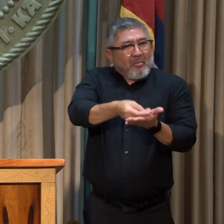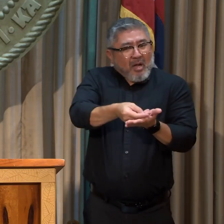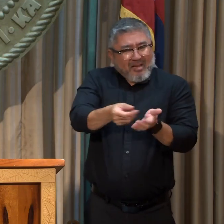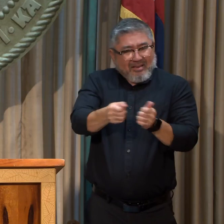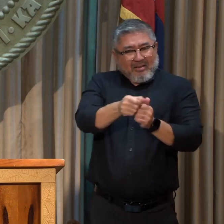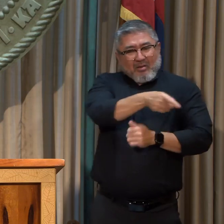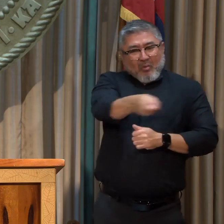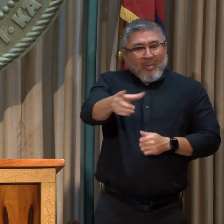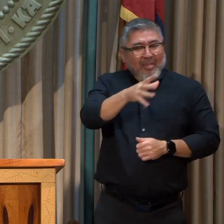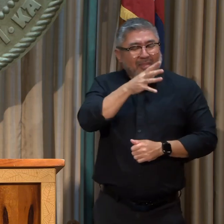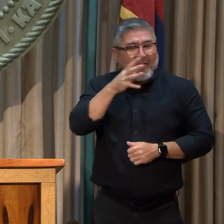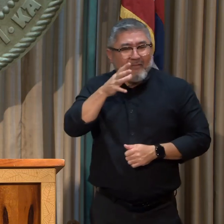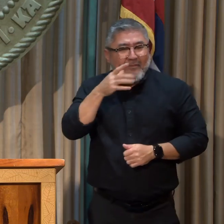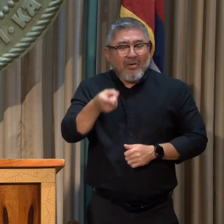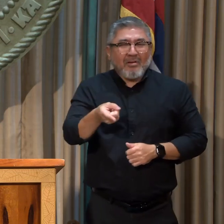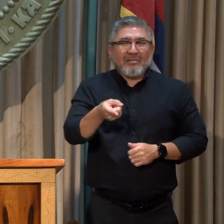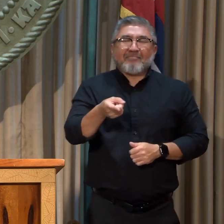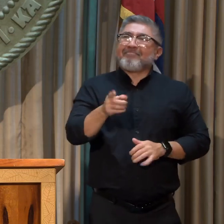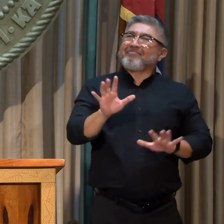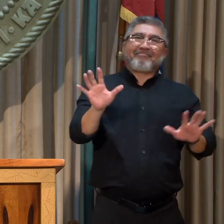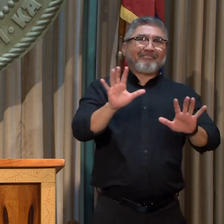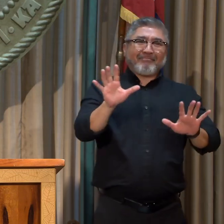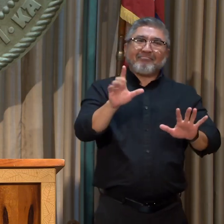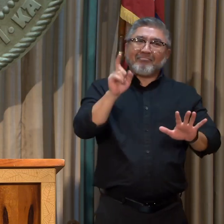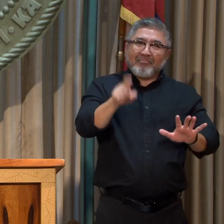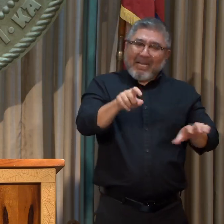kind of pushed me towards this case.